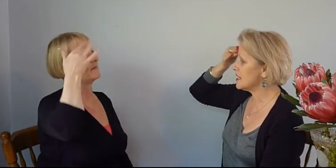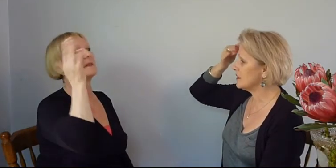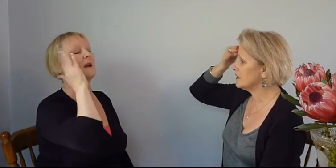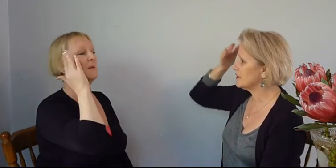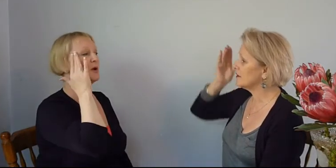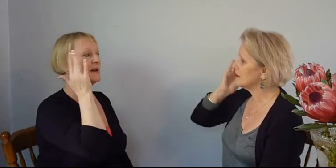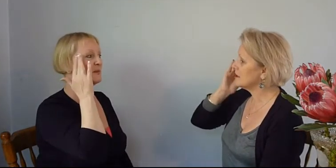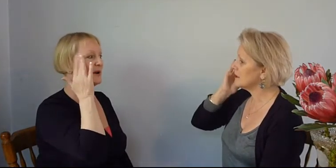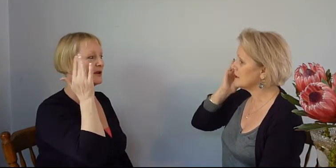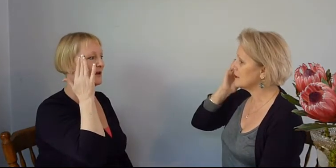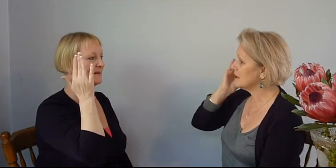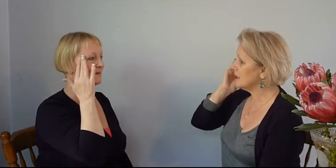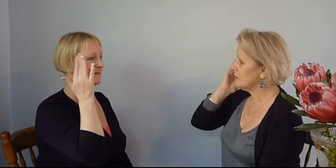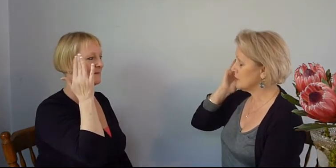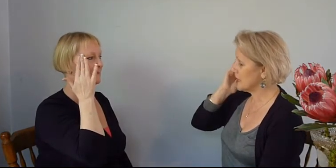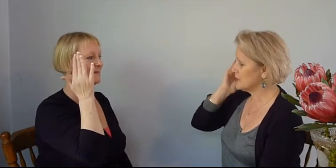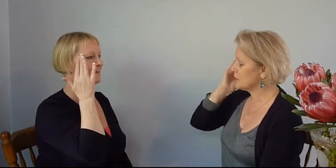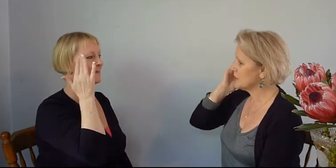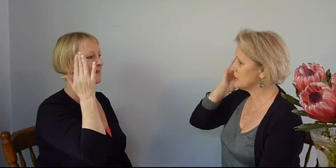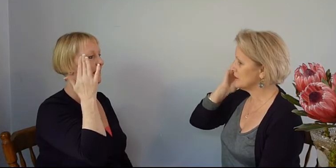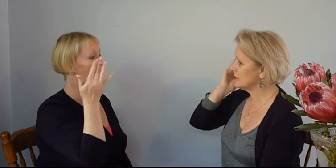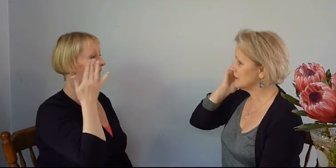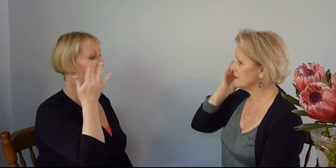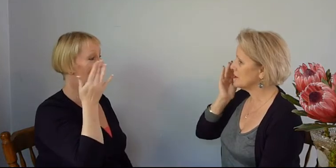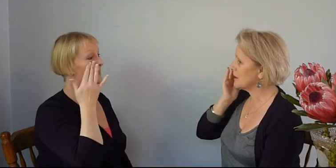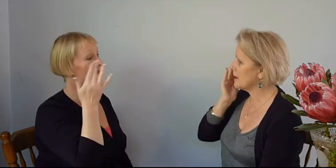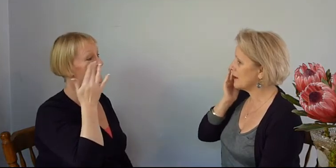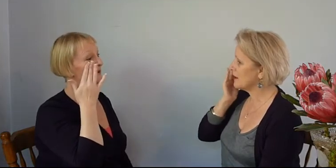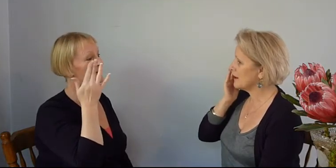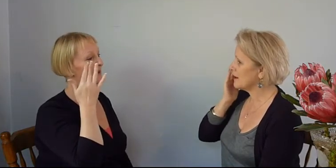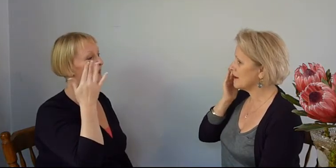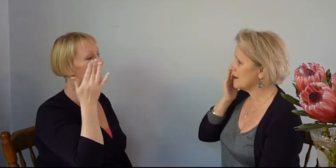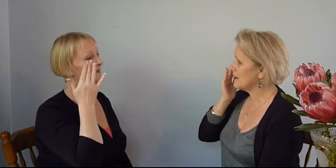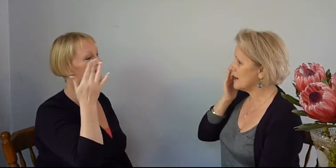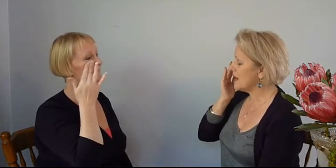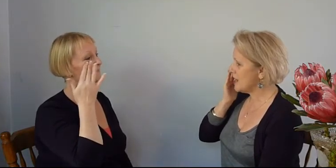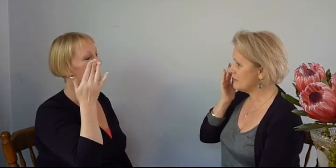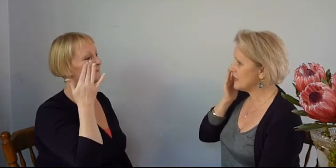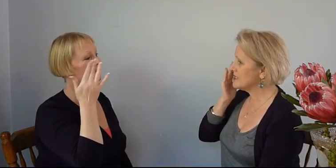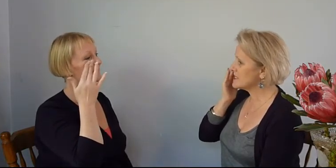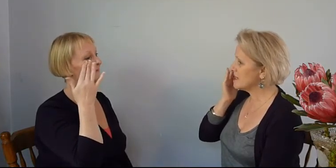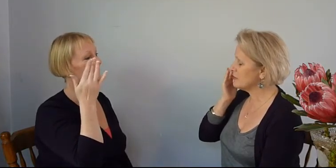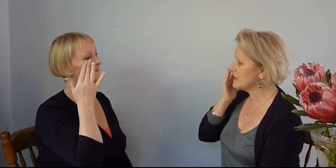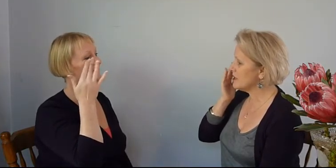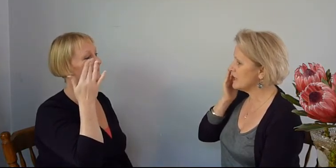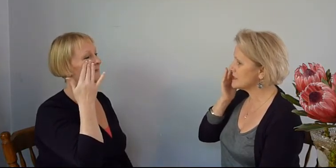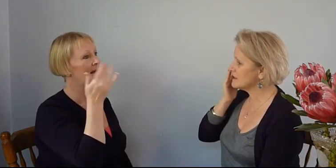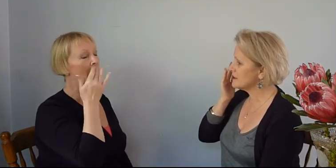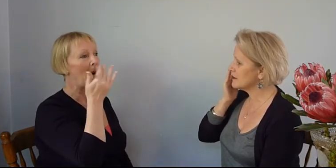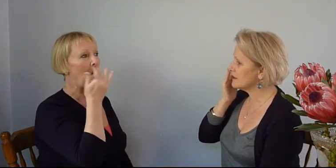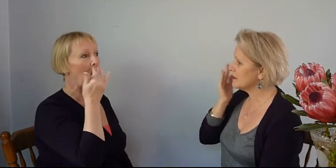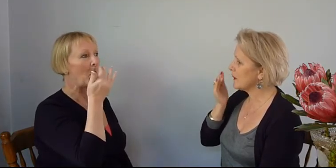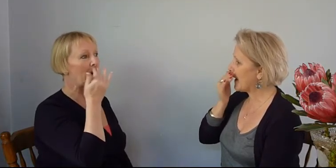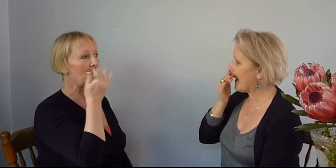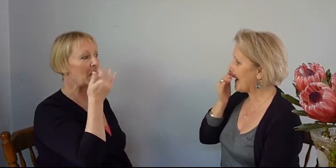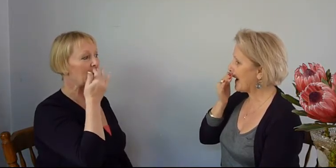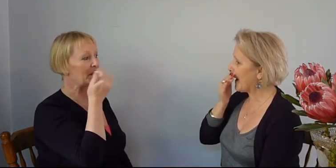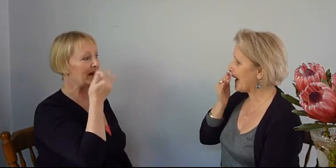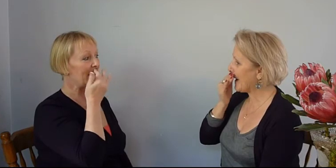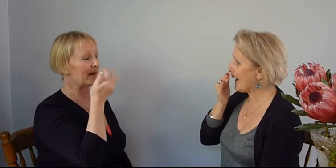I'm not under pressure. I have been safe with heights. I wonder what it would be like